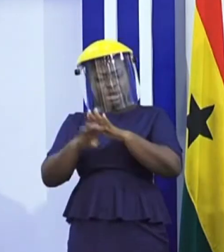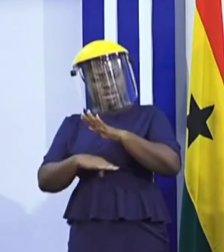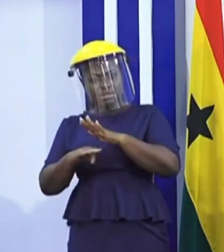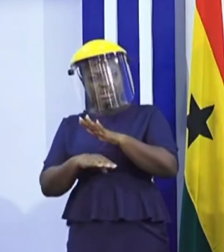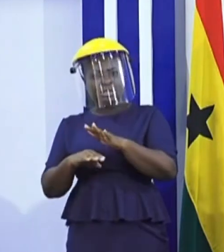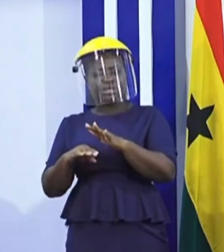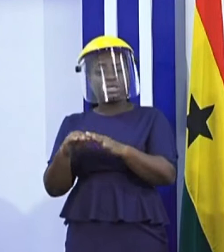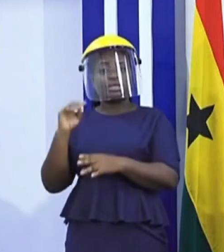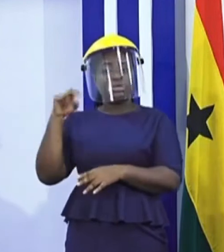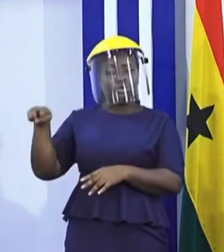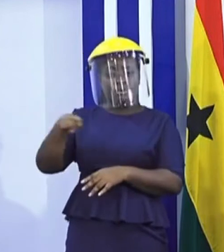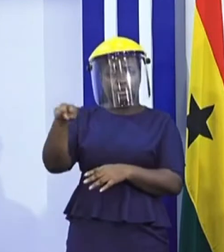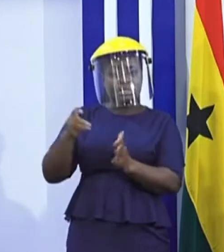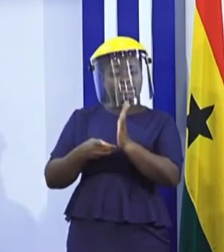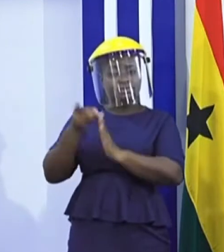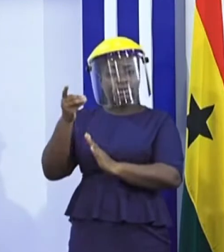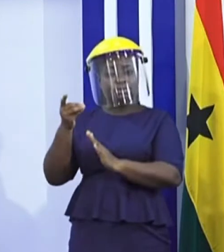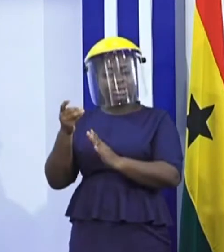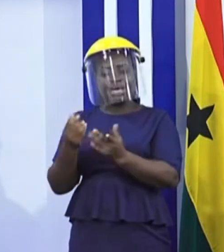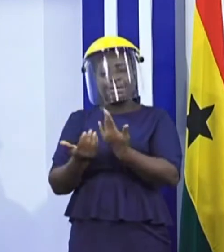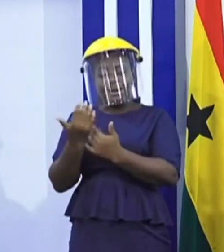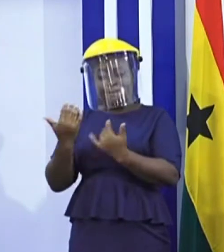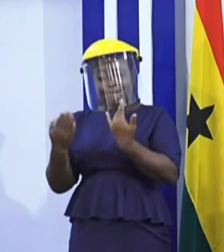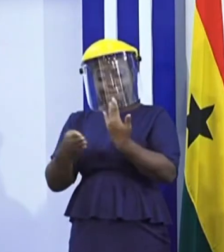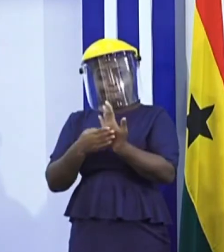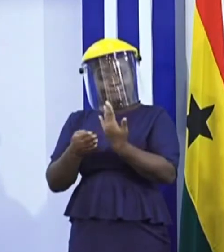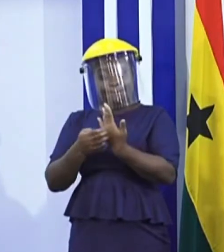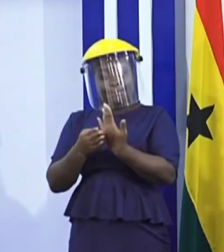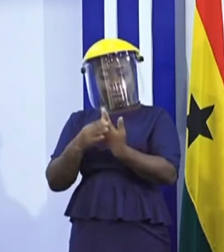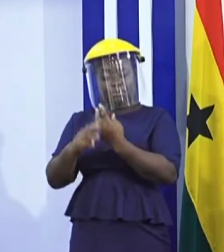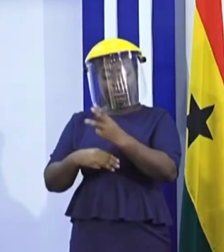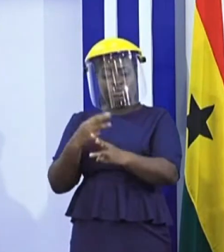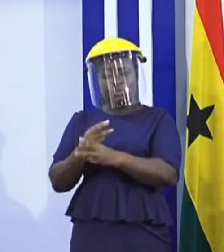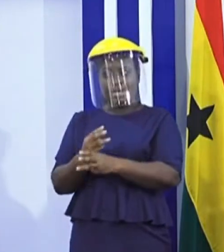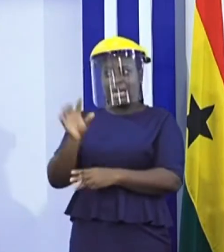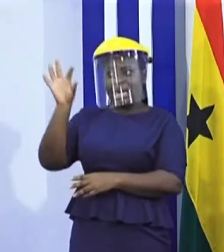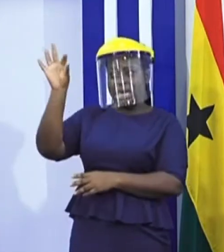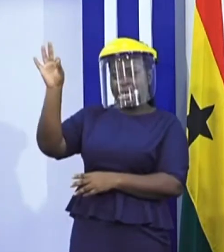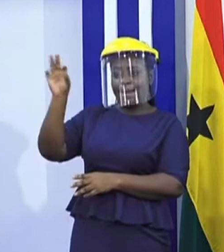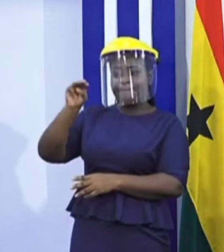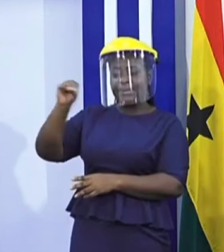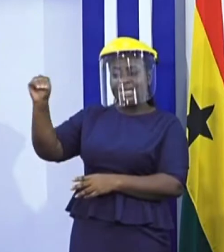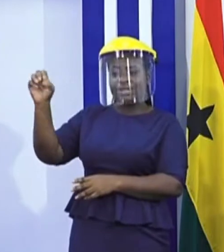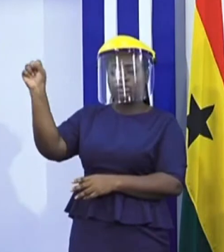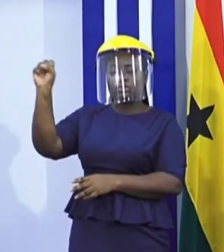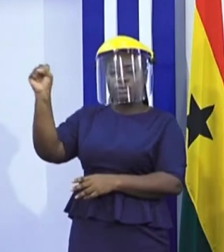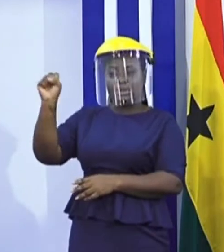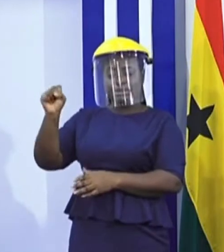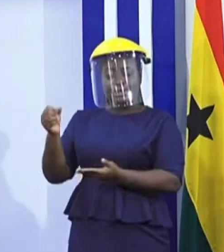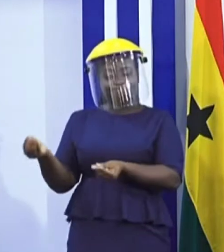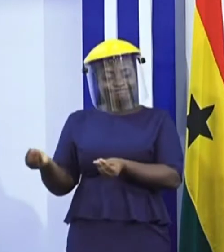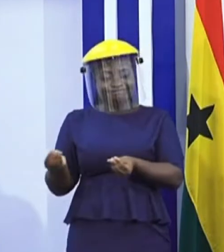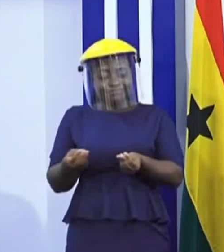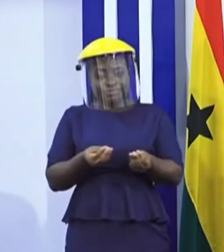development projects which is a World Bank funded project an amount of 9 million dollars has been earmarked